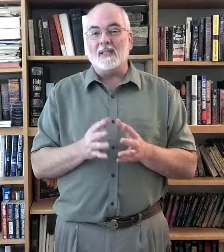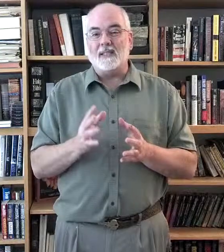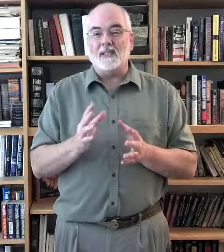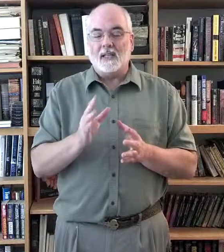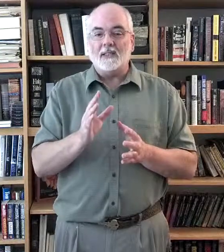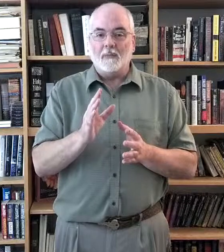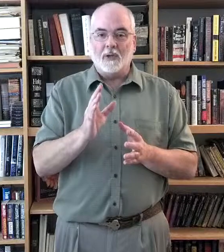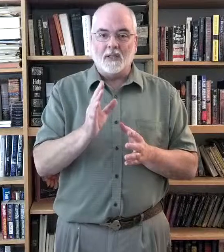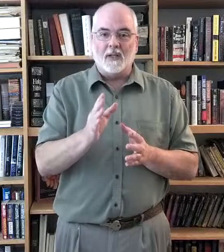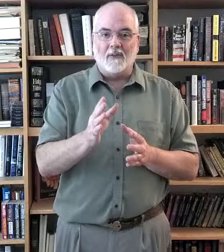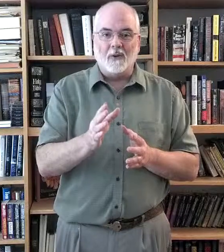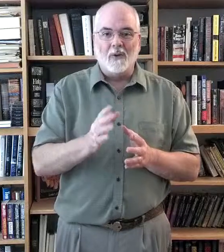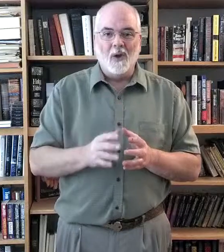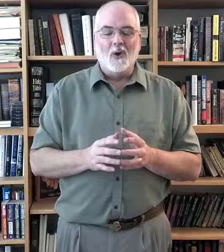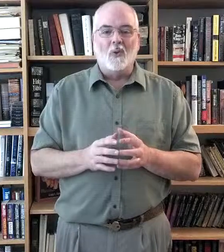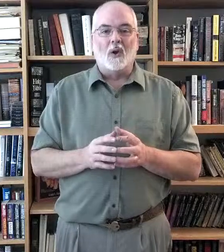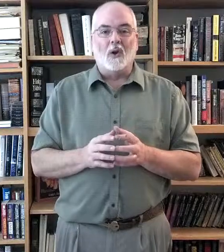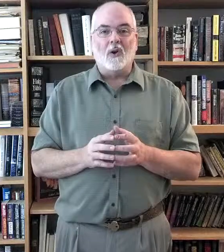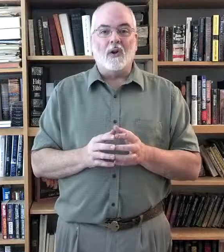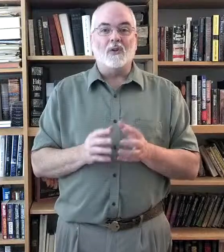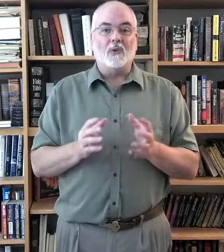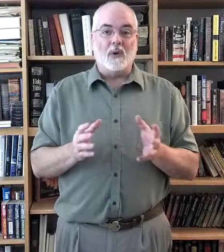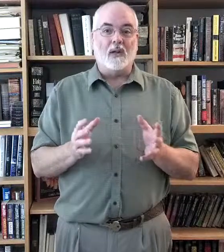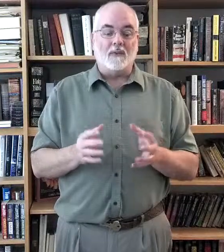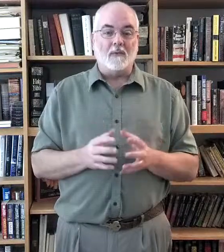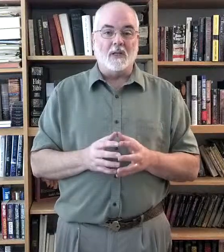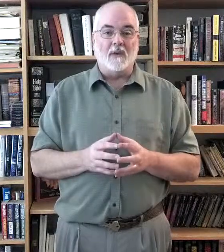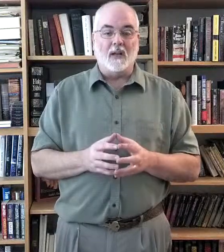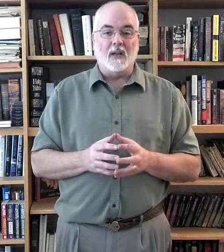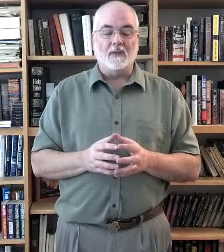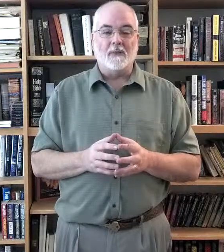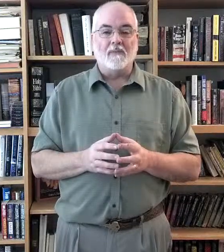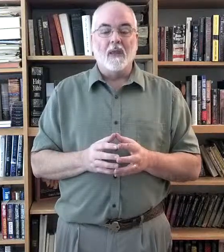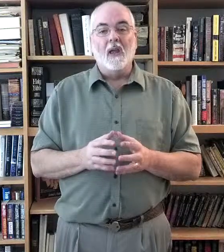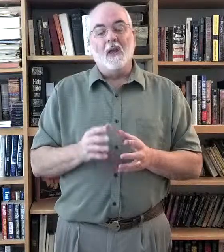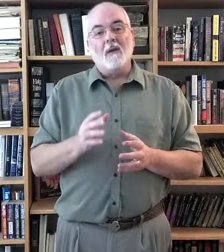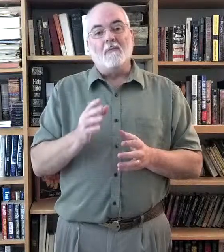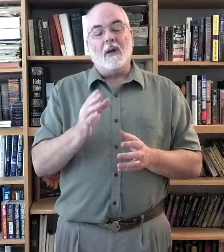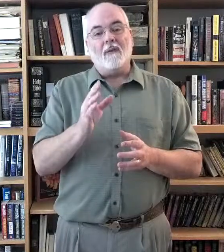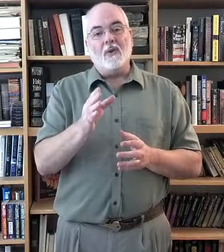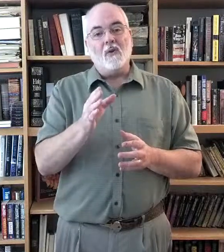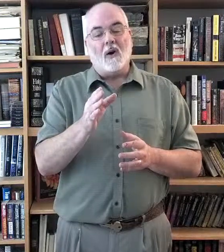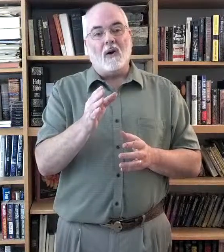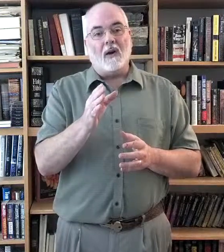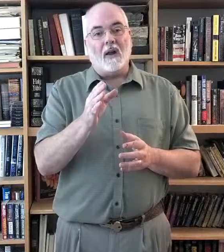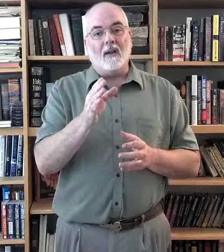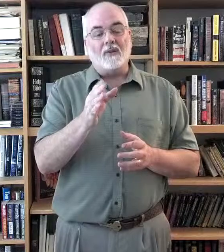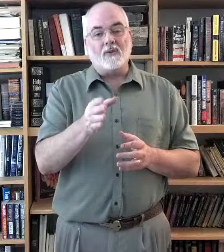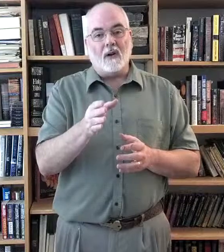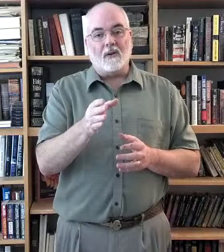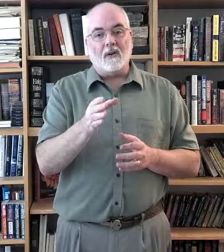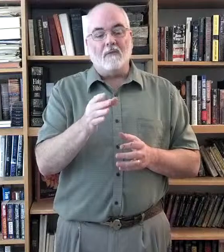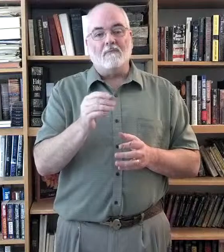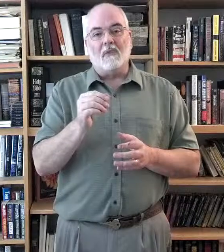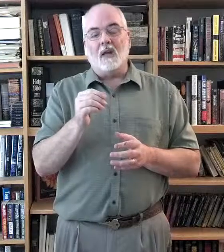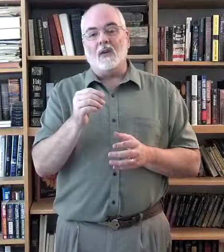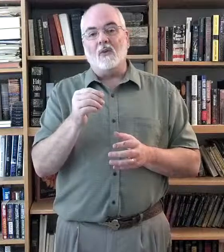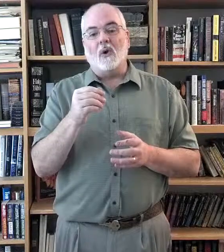60% of you were learning strictly from these videos. But if you are an instructor and you are